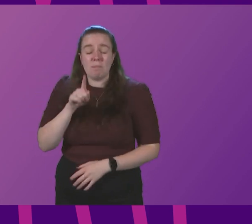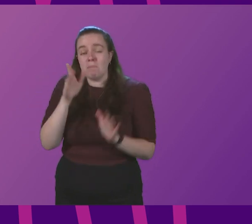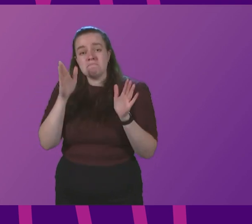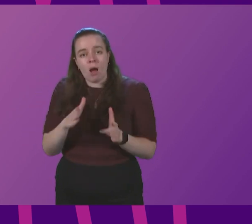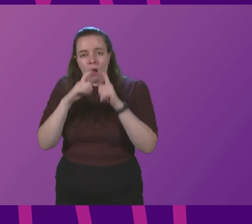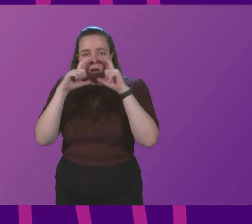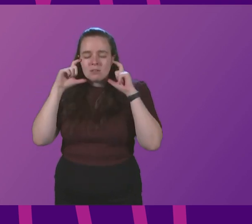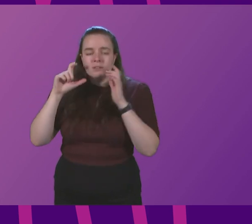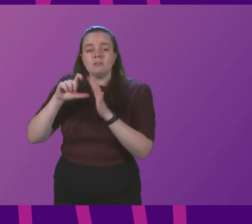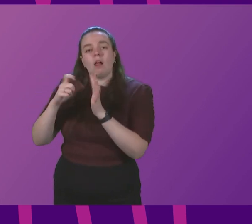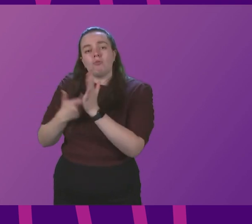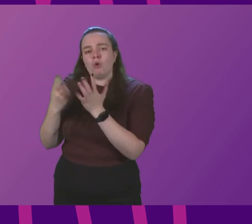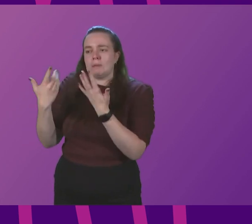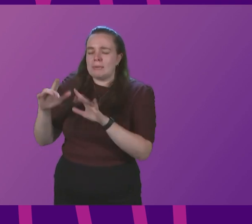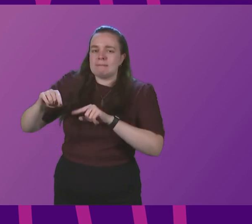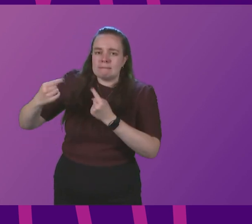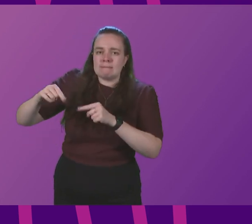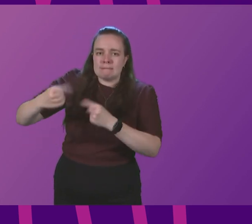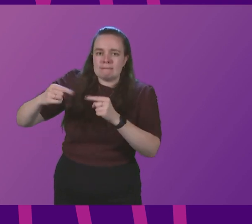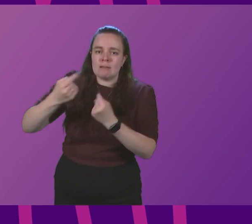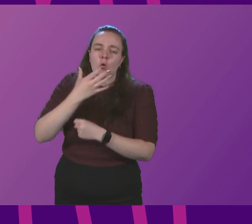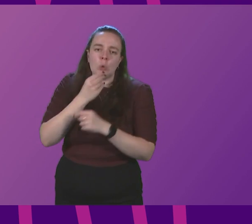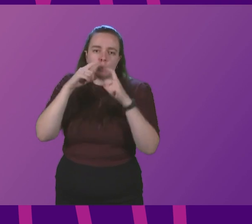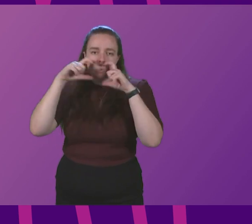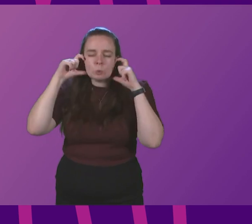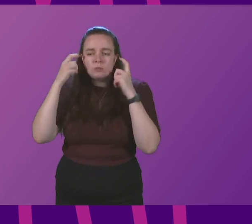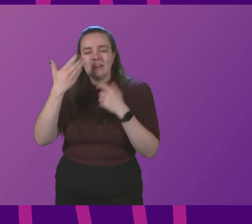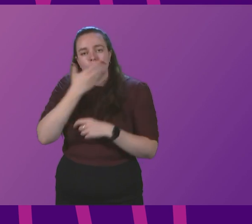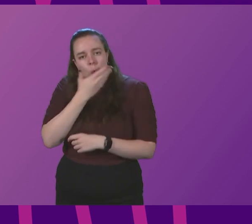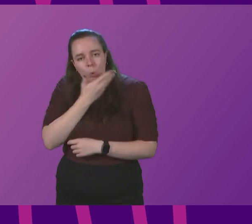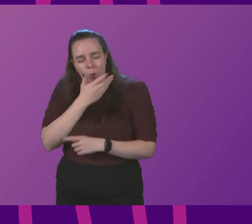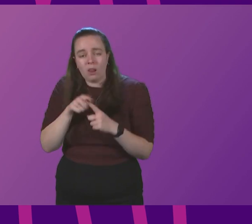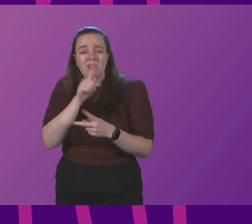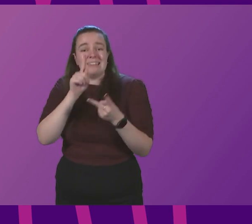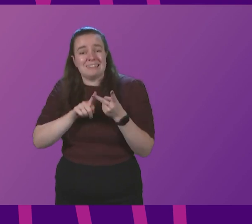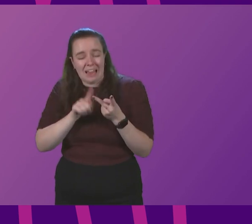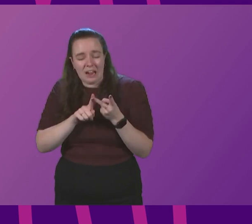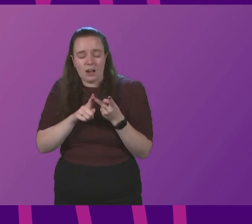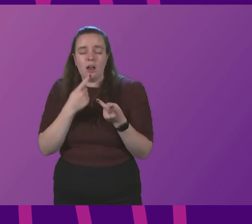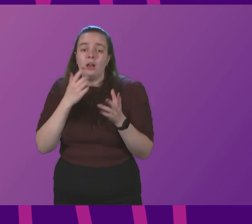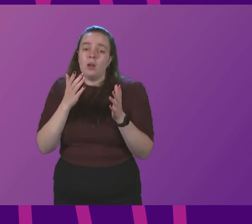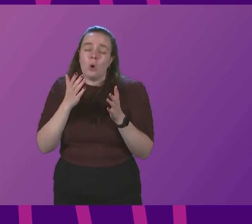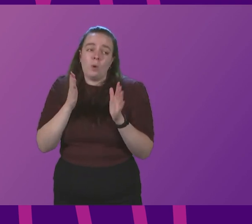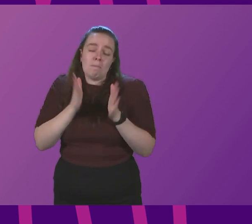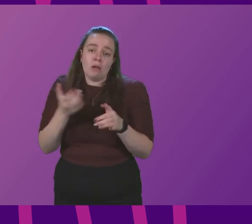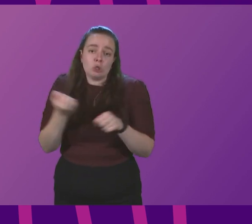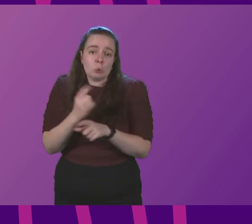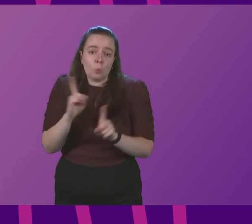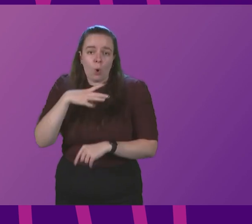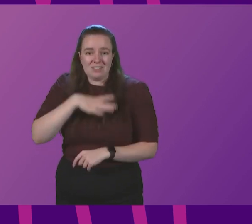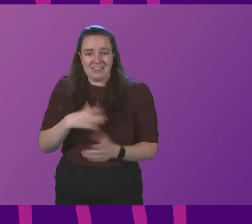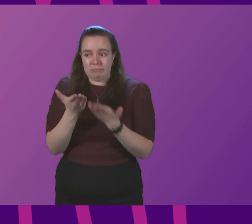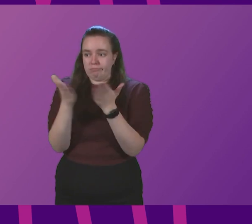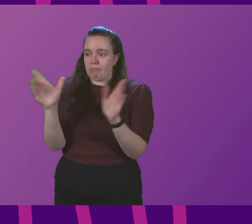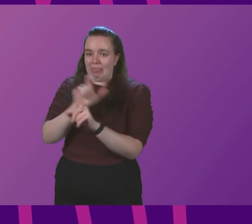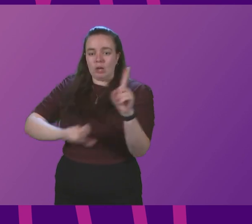Douglas Ross has repeatedly opposed the use of face coverings in schools. And secondly, that we do what is necessary in the wider